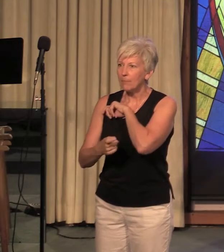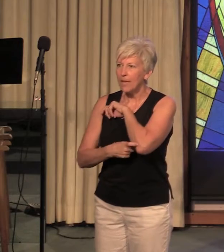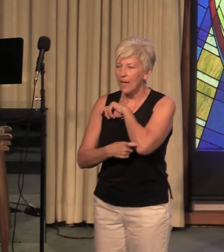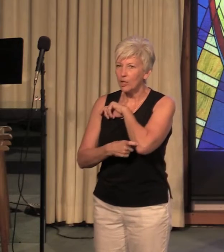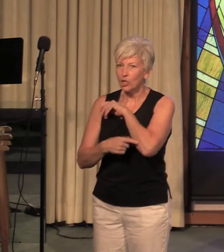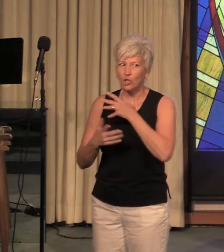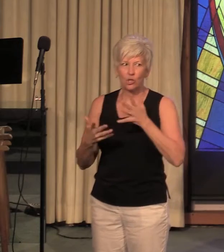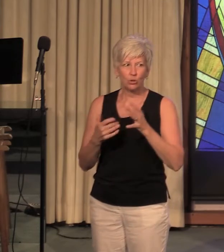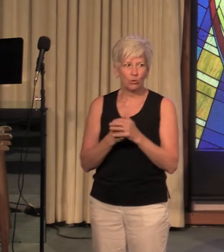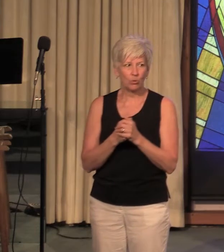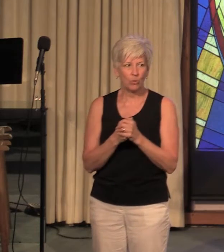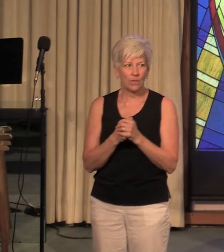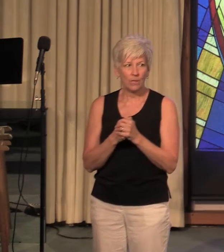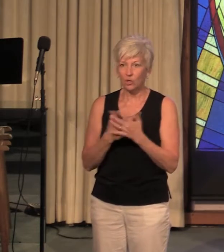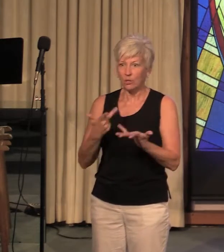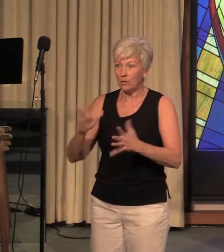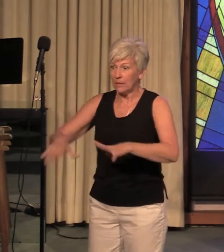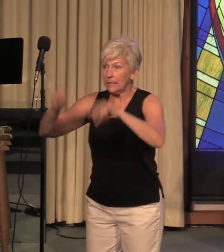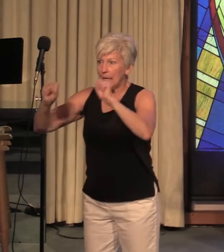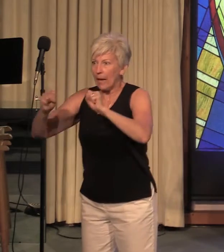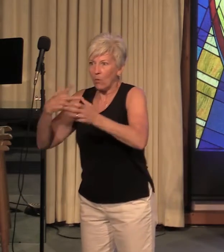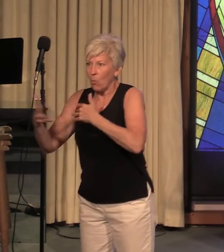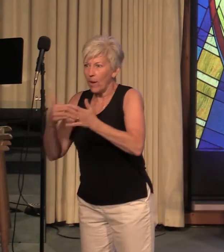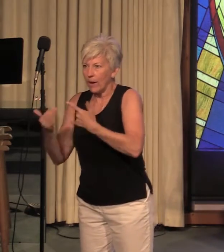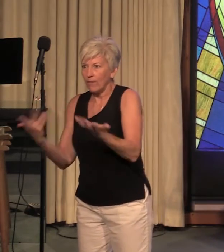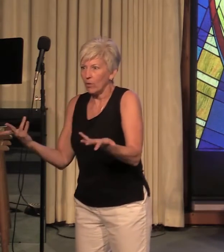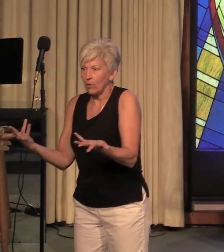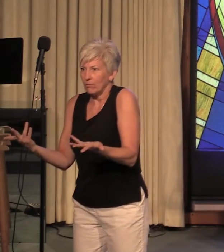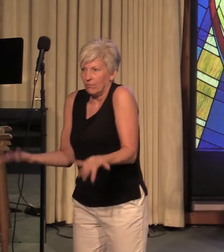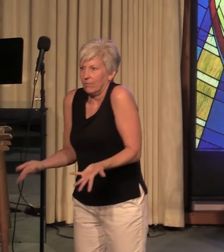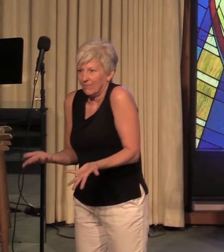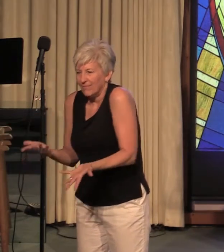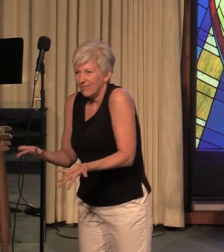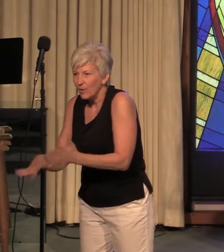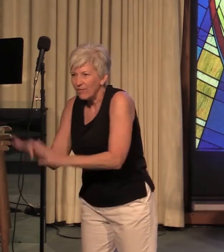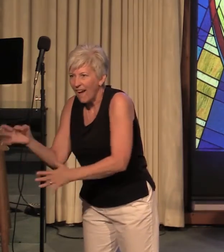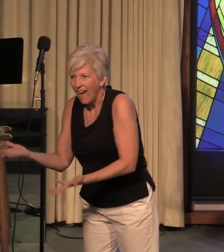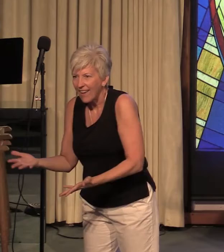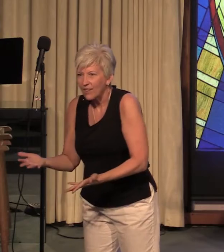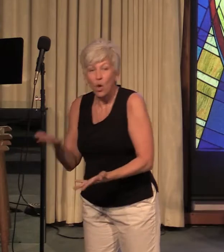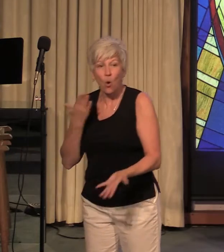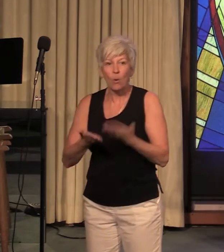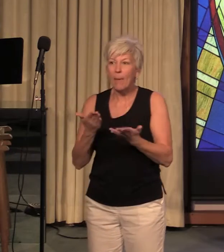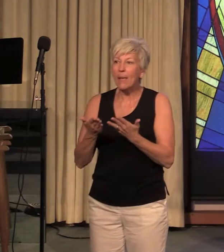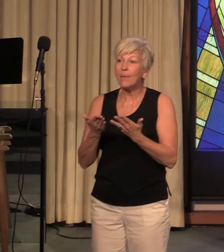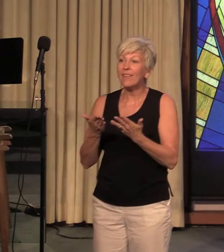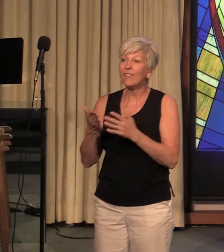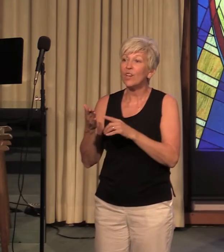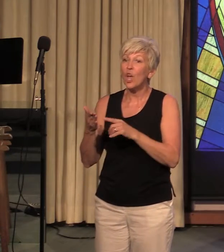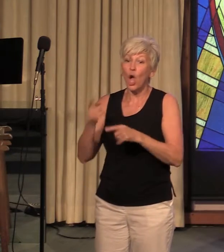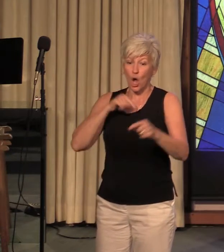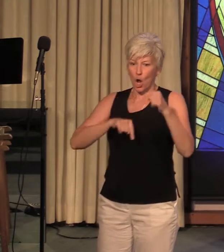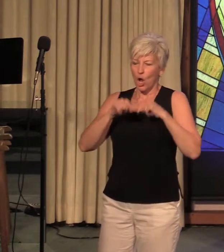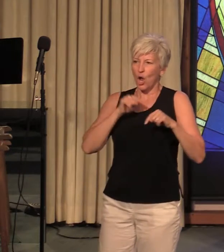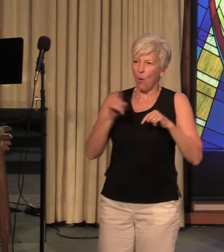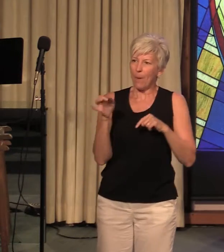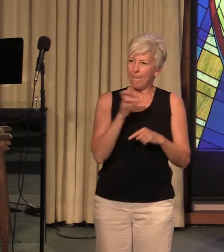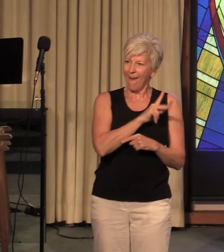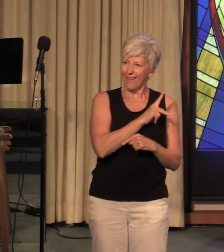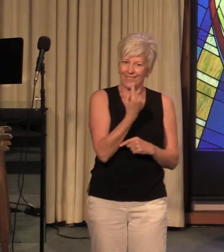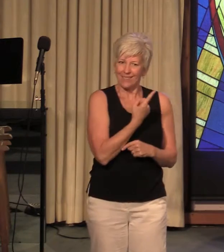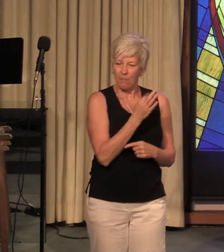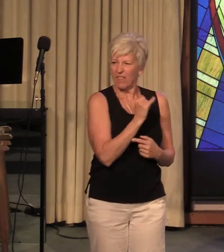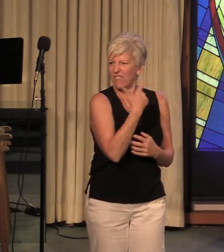just taking anything, you know, or maybe even going back to something that you left